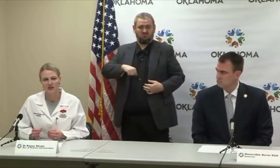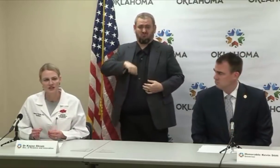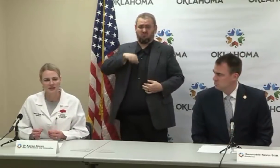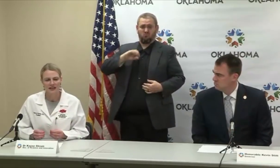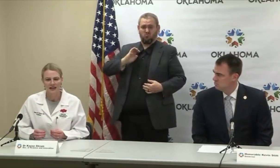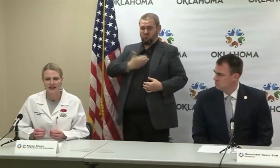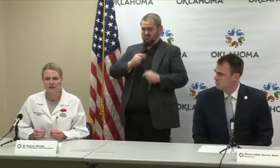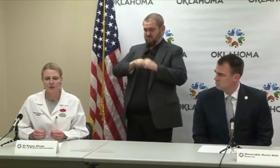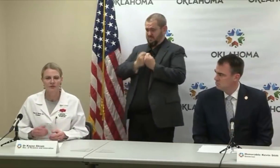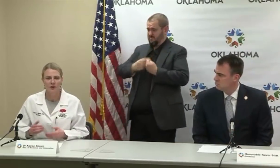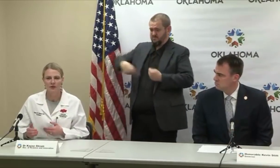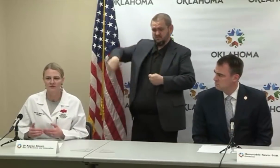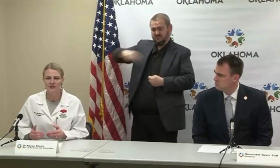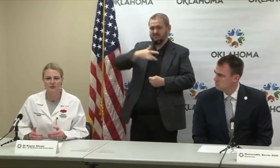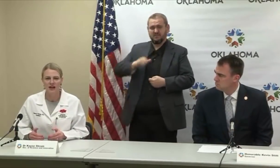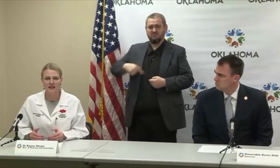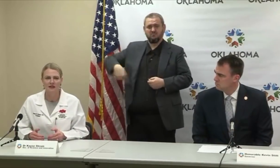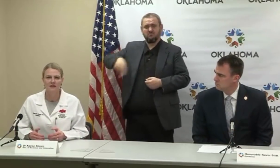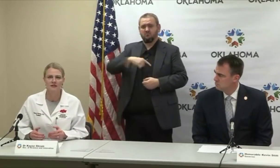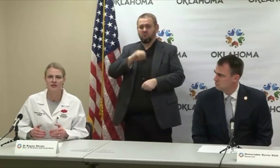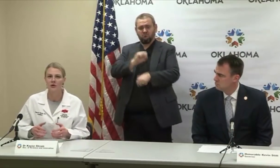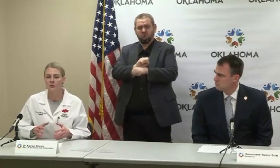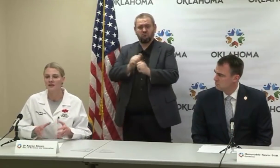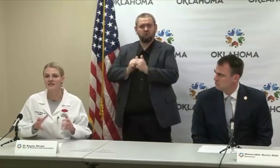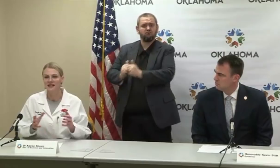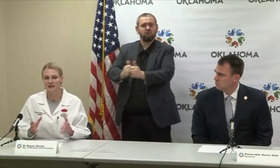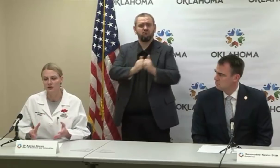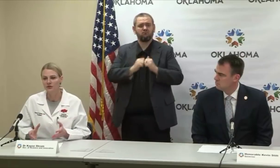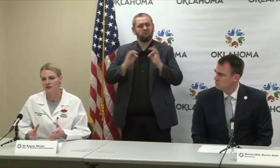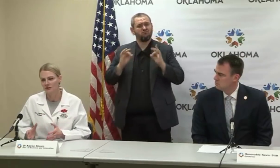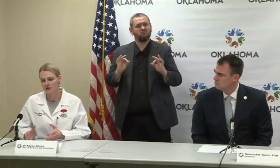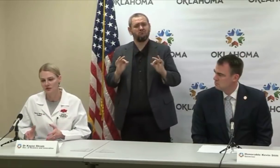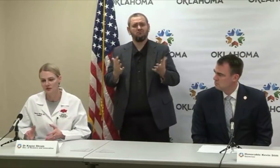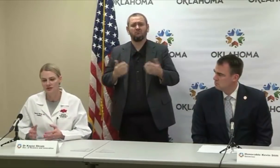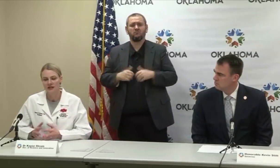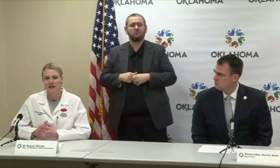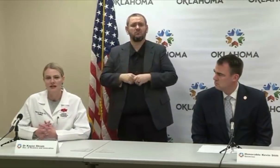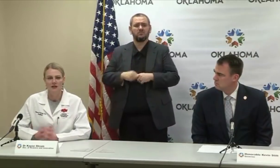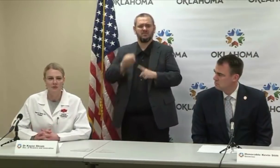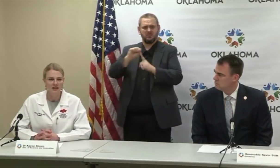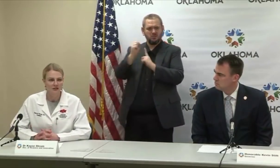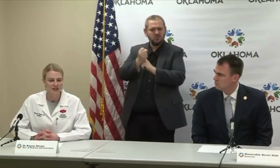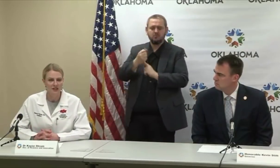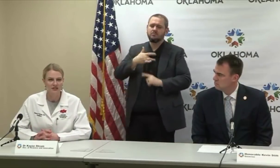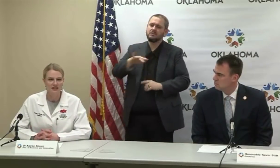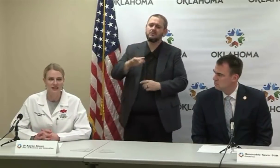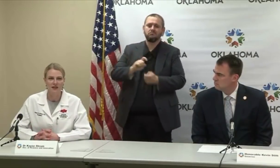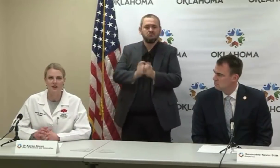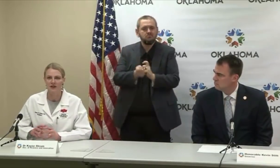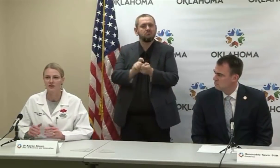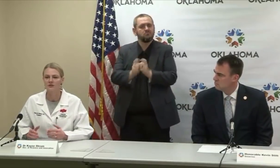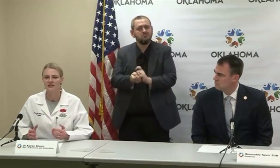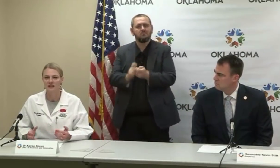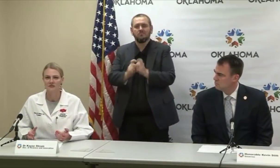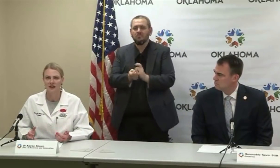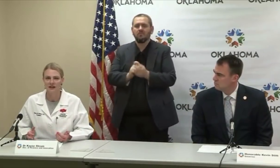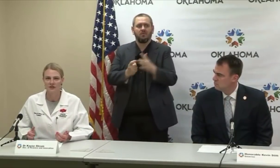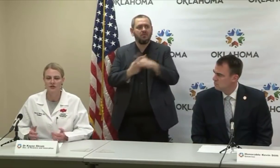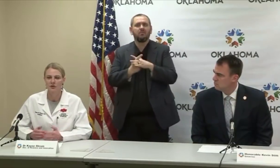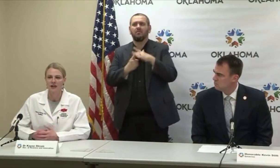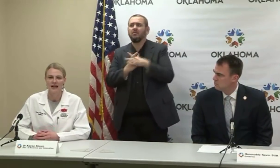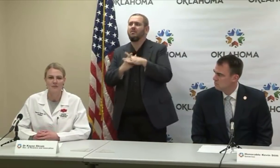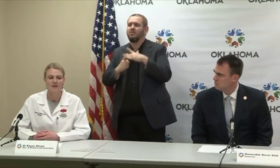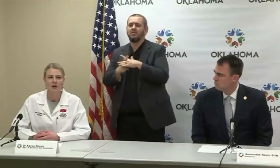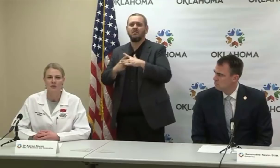situation, and we're following federal guidelines. And so once they loosened those regulations and allowed us to identify